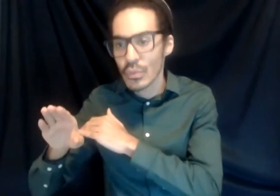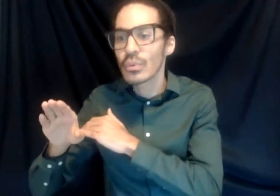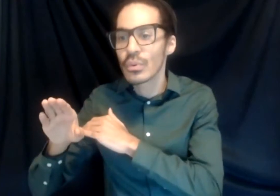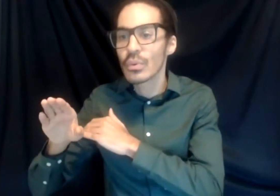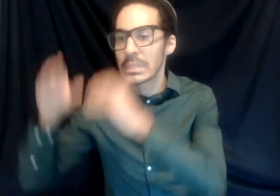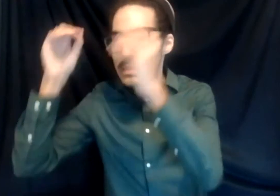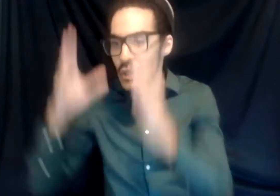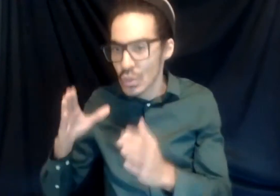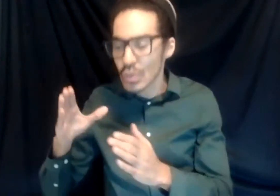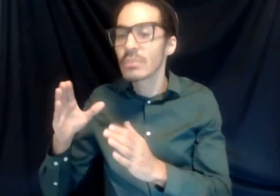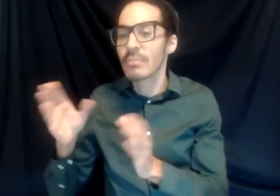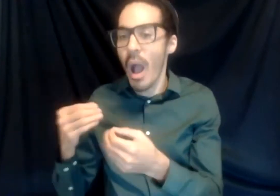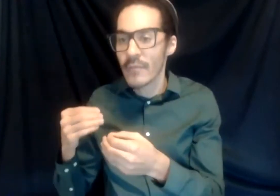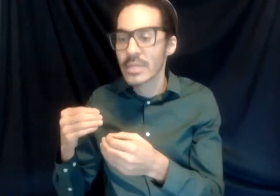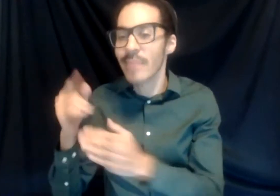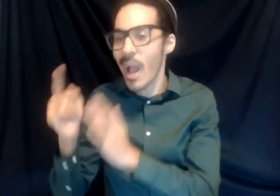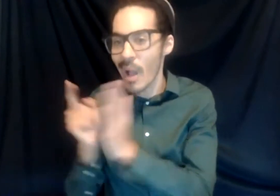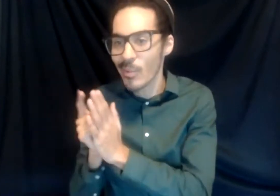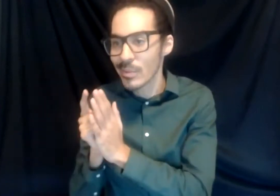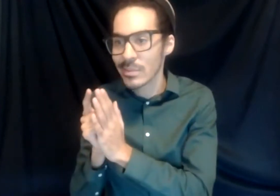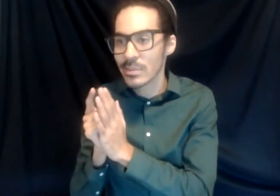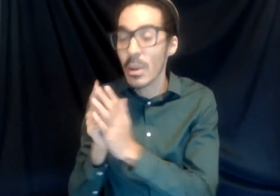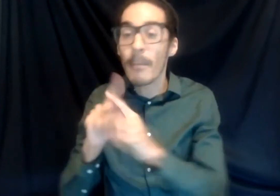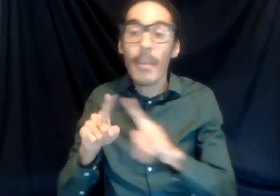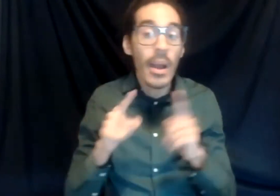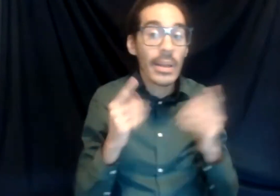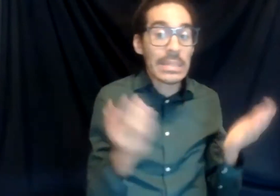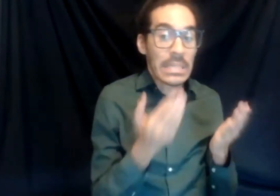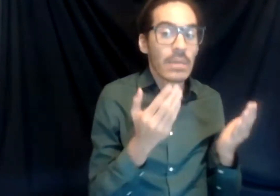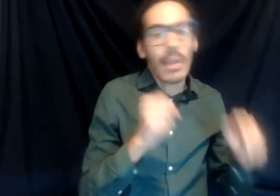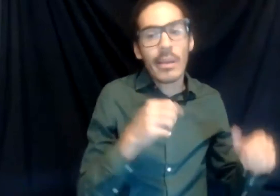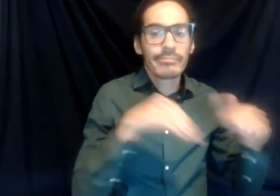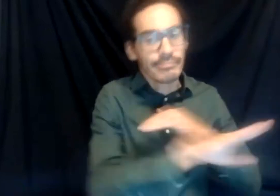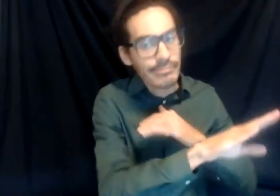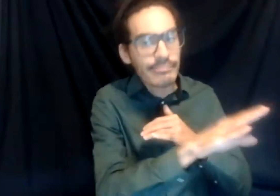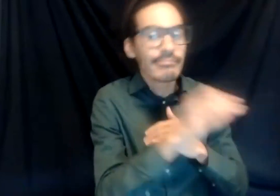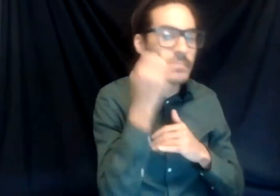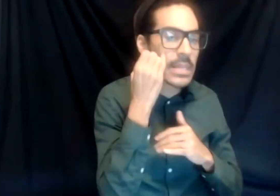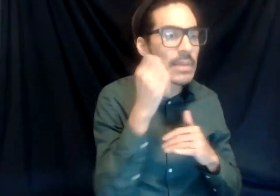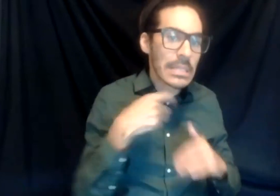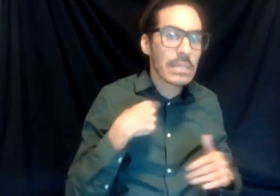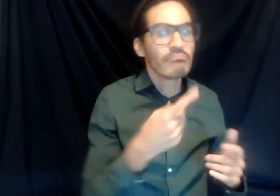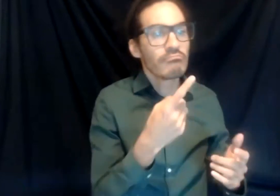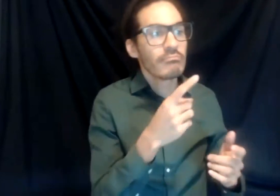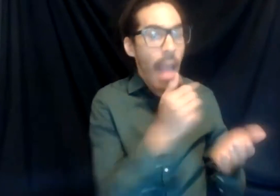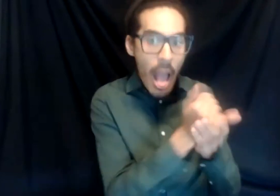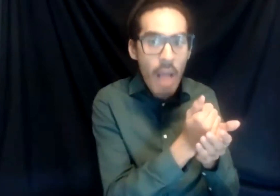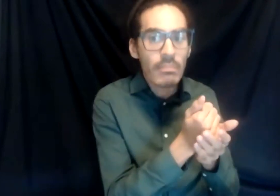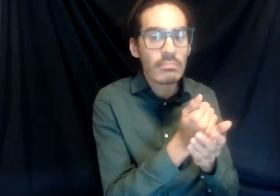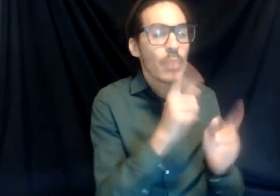And I tell myself, wow, if I'm here, I can easily just come here and just, if I need a question, I need help, I can easily ask the professor and they'll be willing